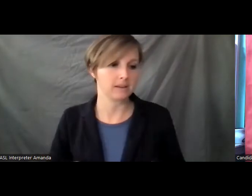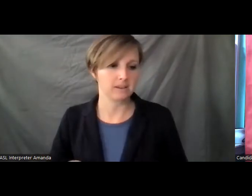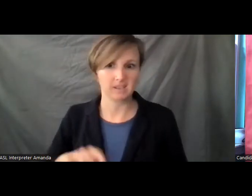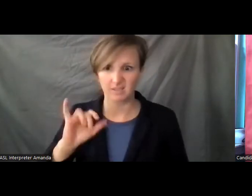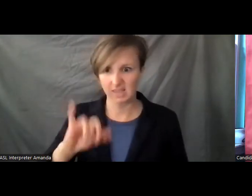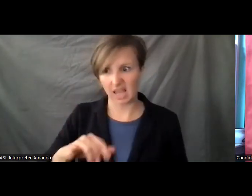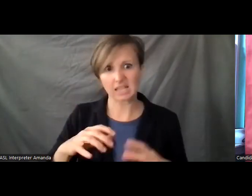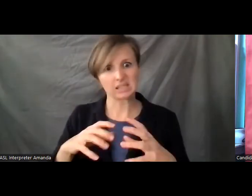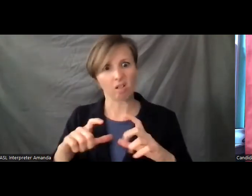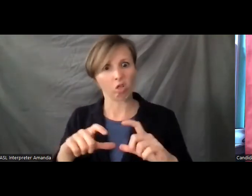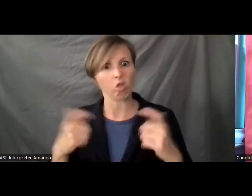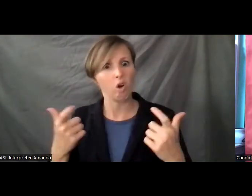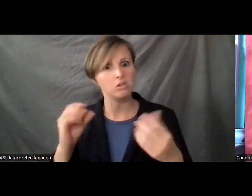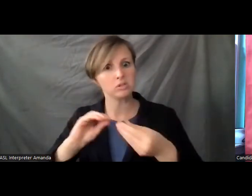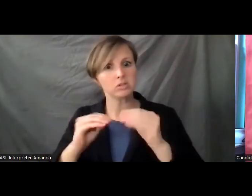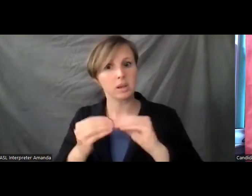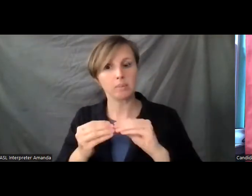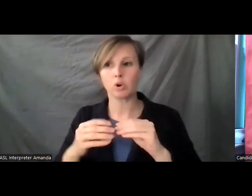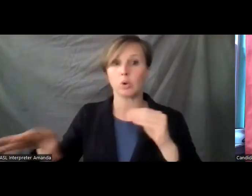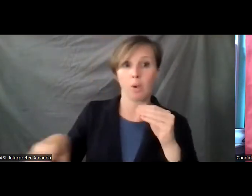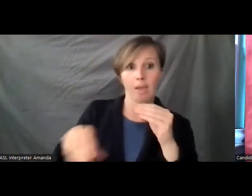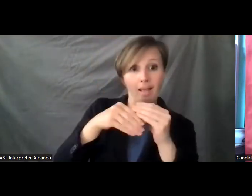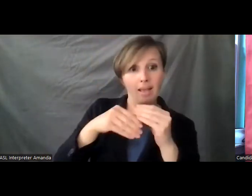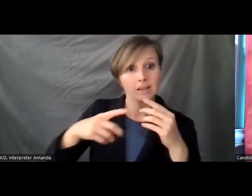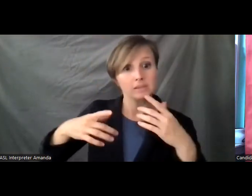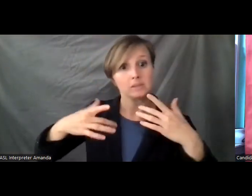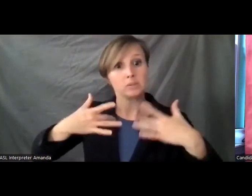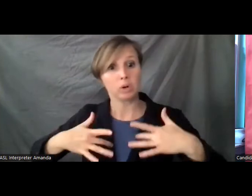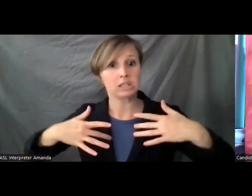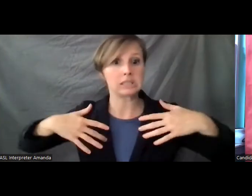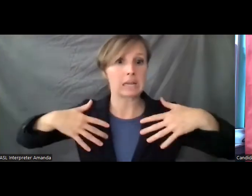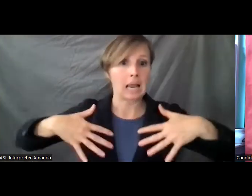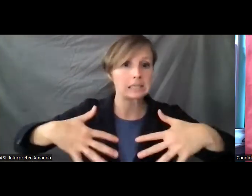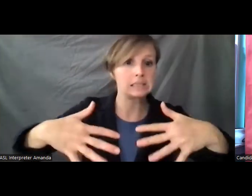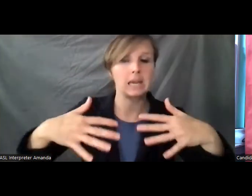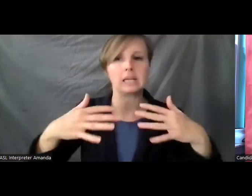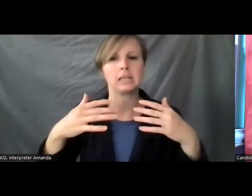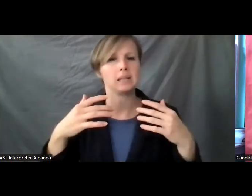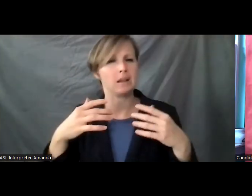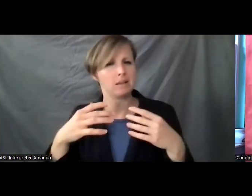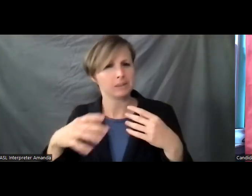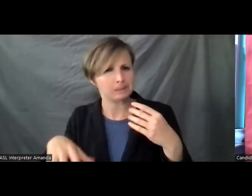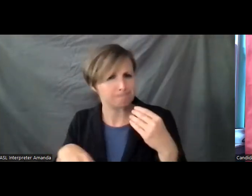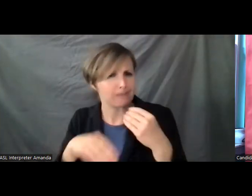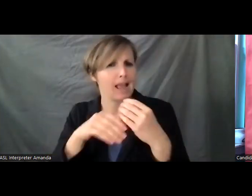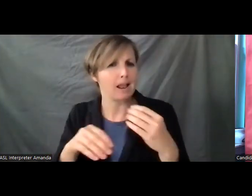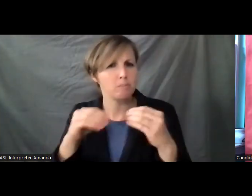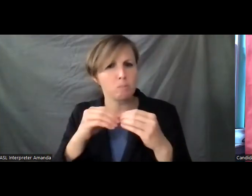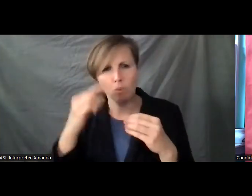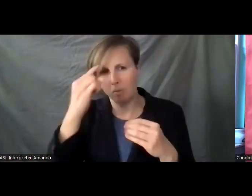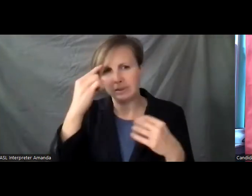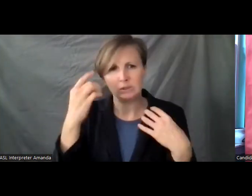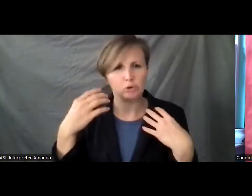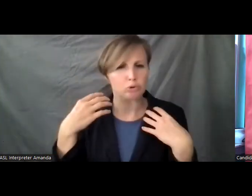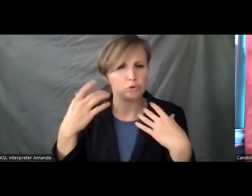number. And when you add in depression, anxiety, severe forms of mental illness, that number could even be higher than that. So